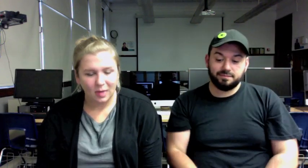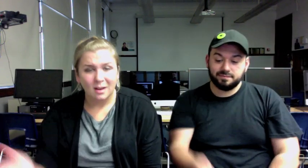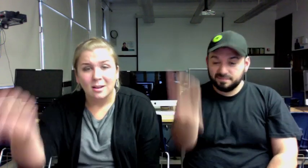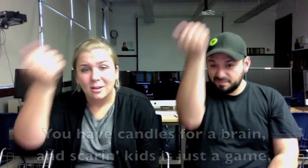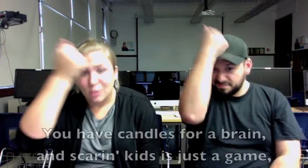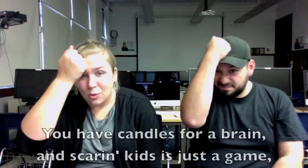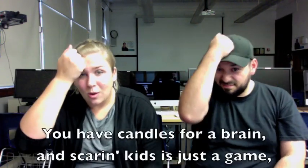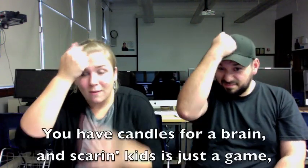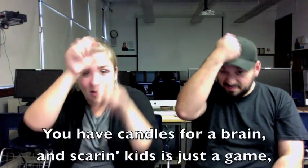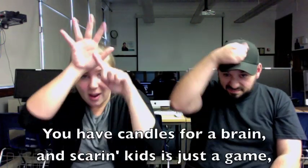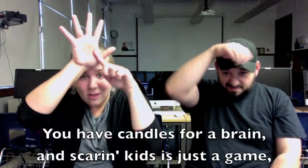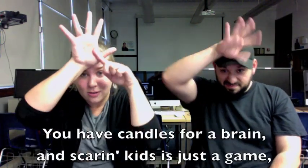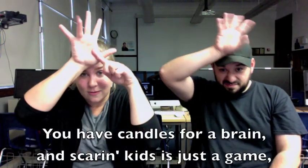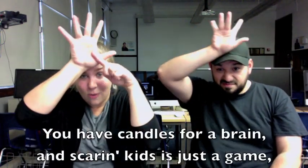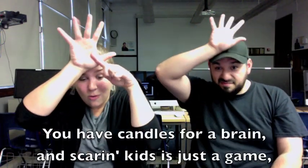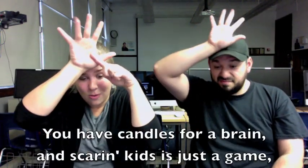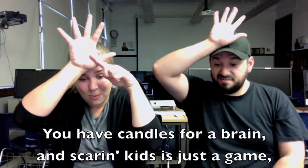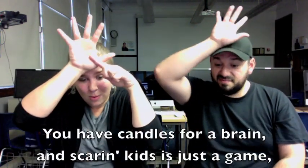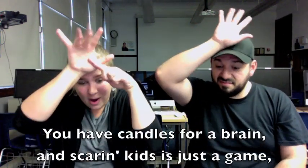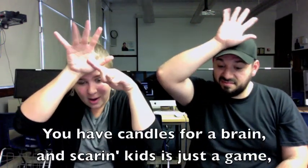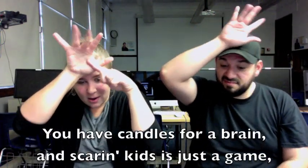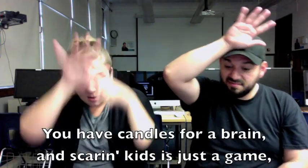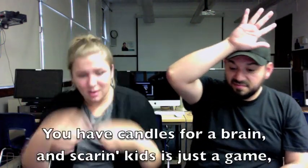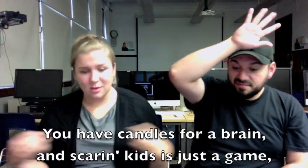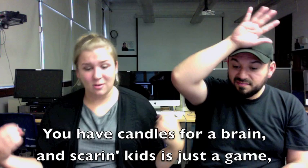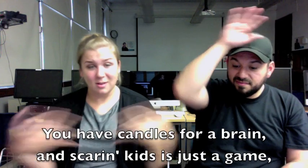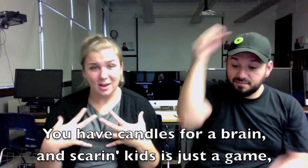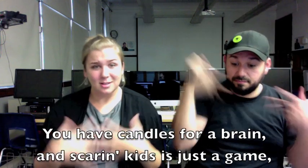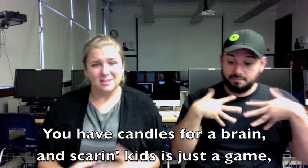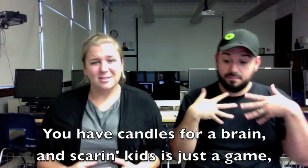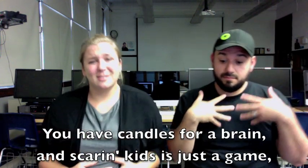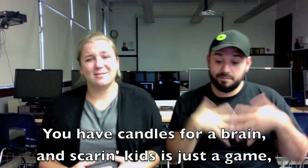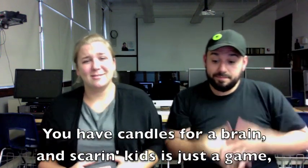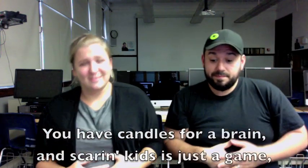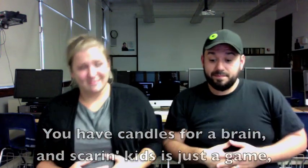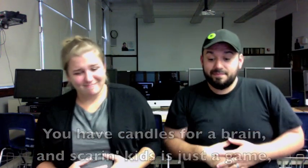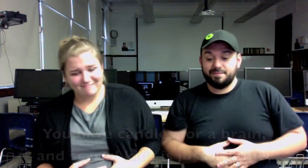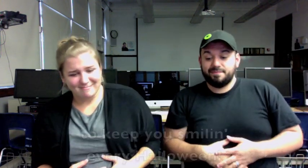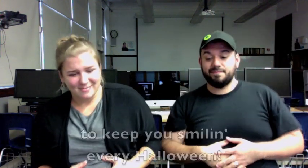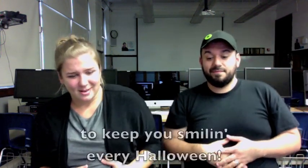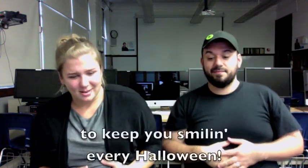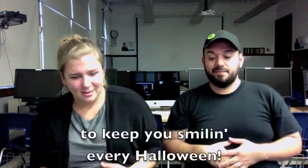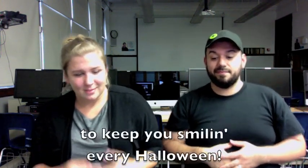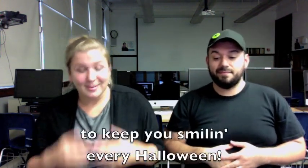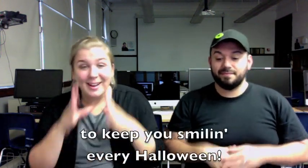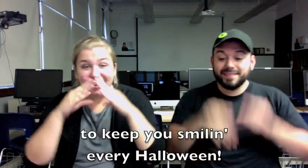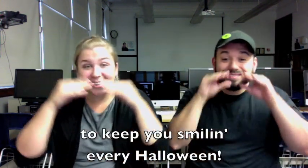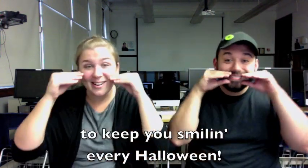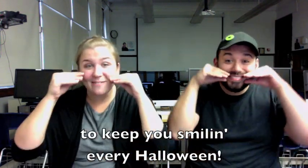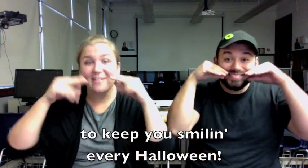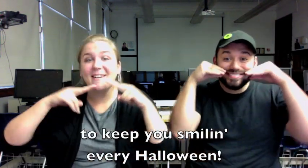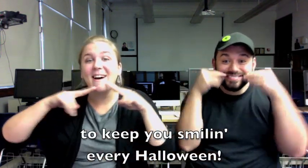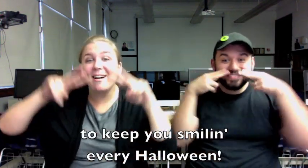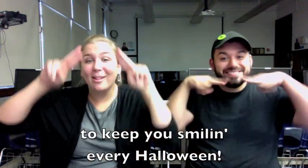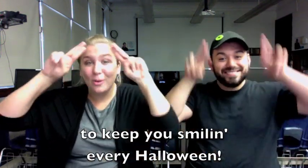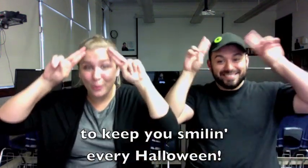You have candles for a break And scaring kids is just a game To keep you smiling every Halloween